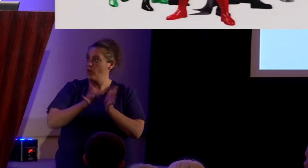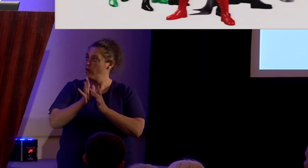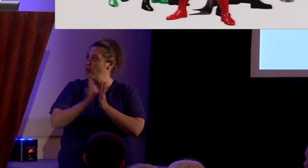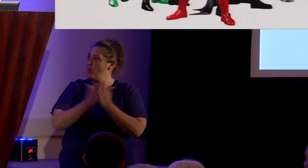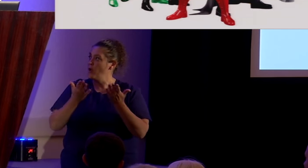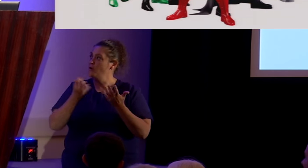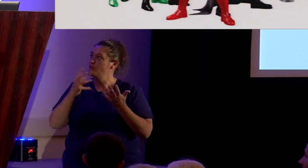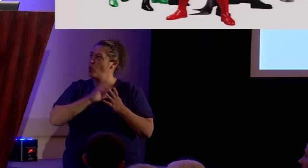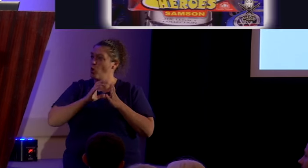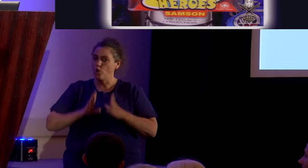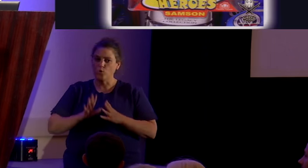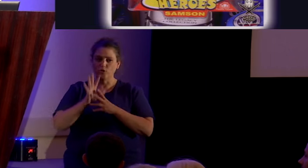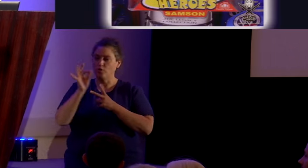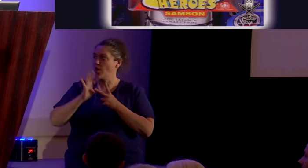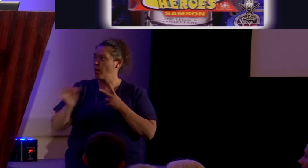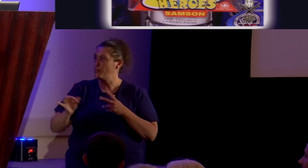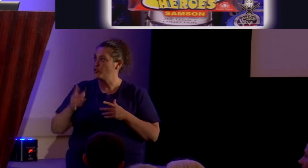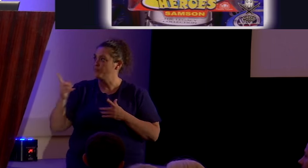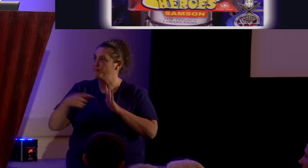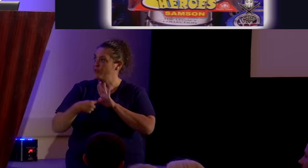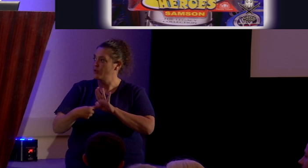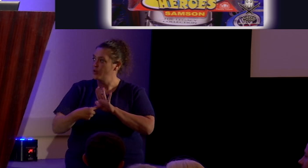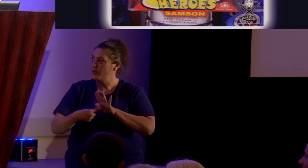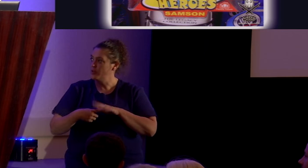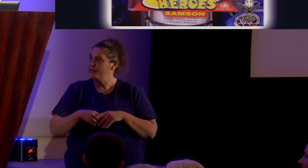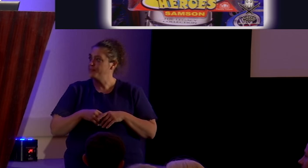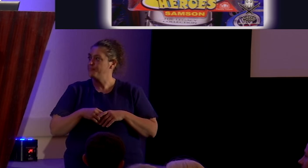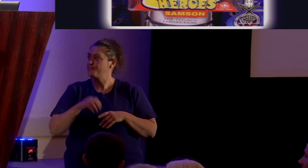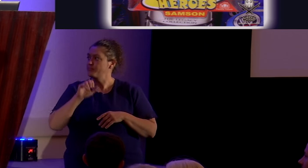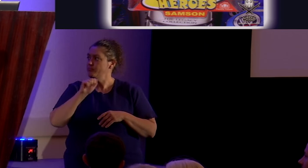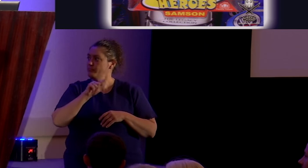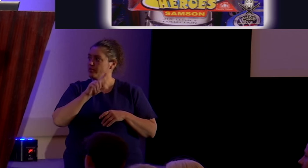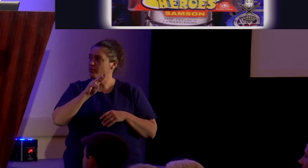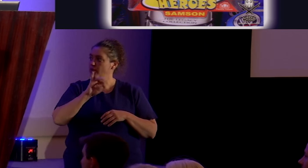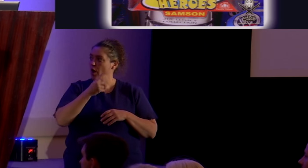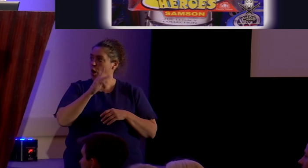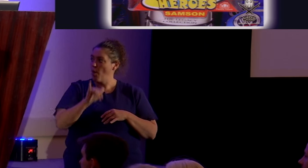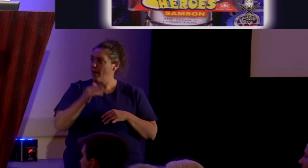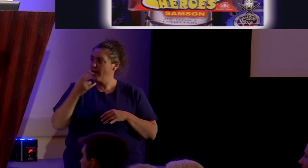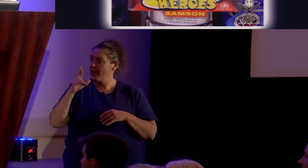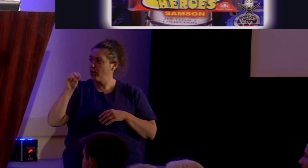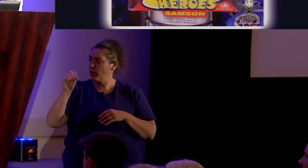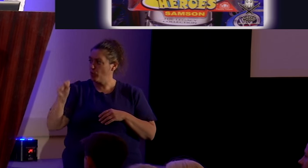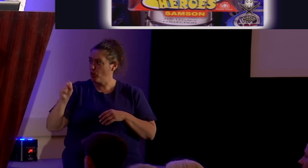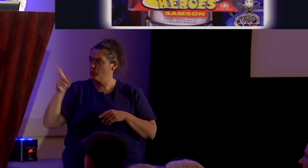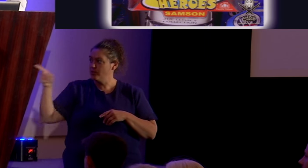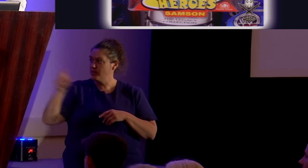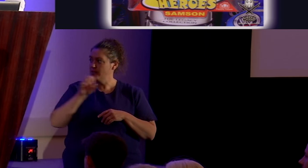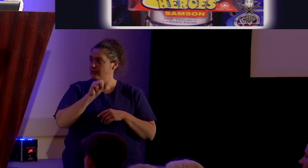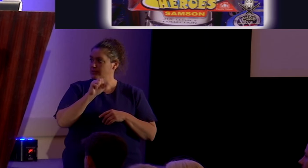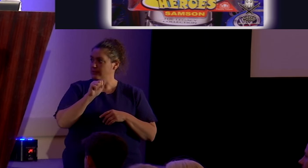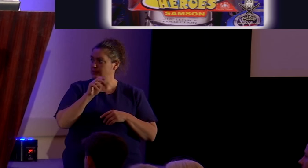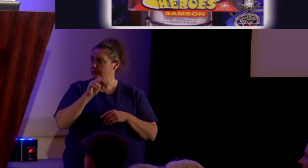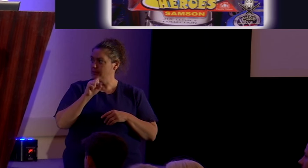Christian alternative? Well, here's an example. The Almighty Heroes action figure. This is Samson.